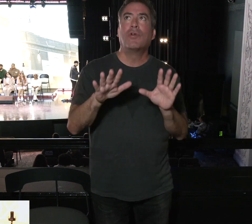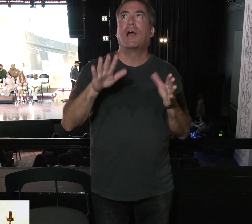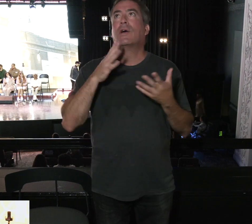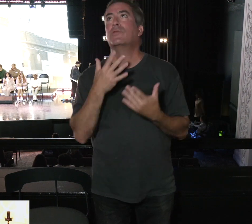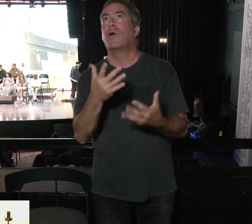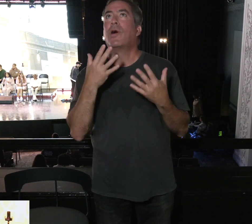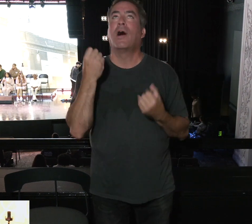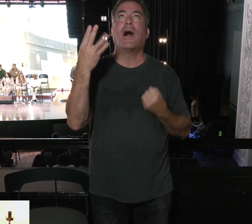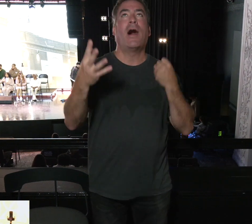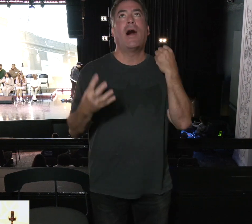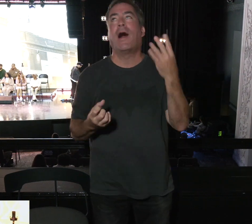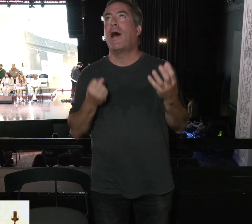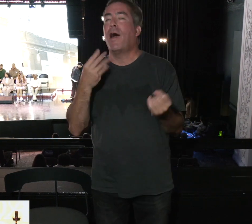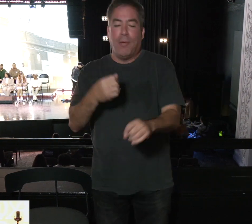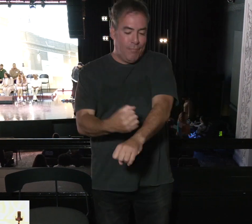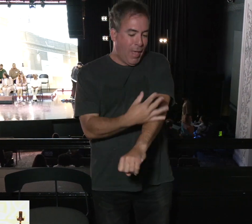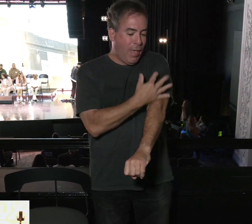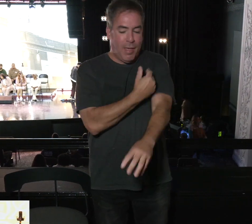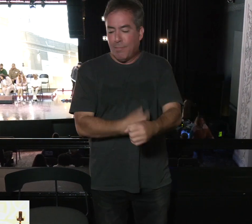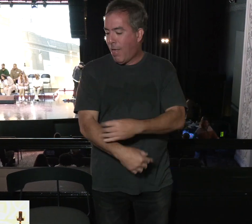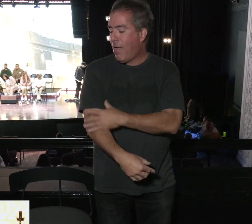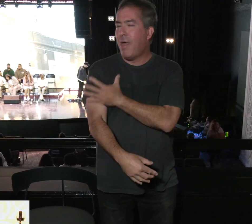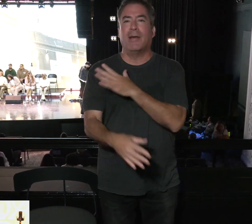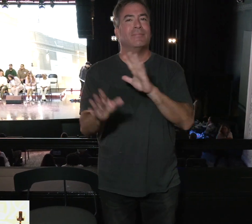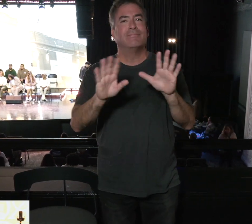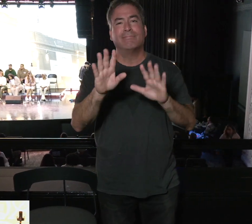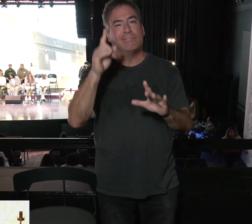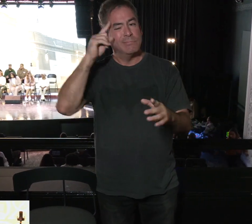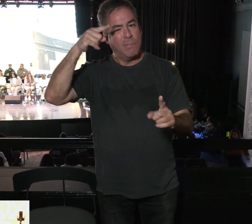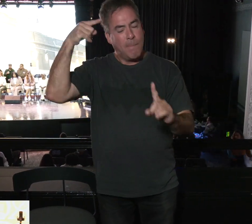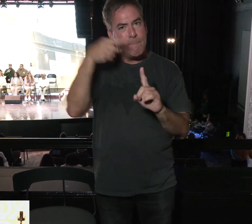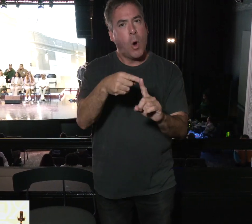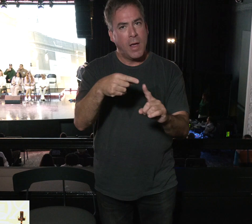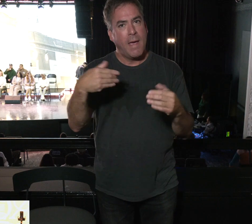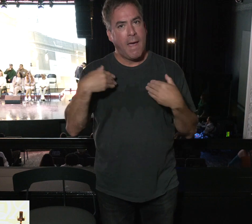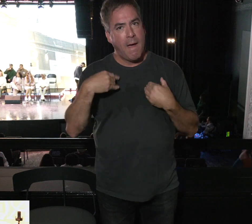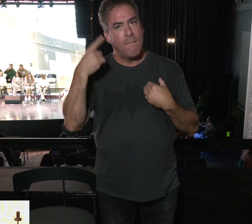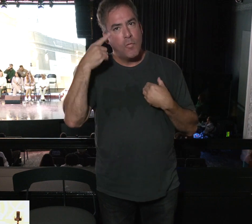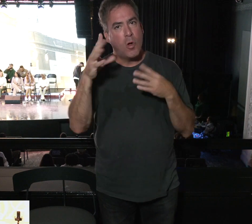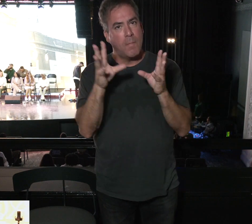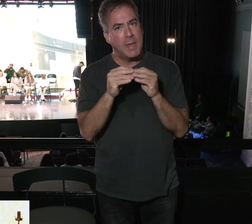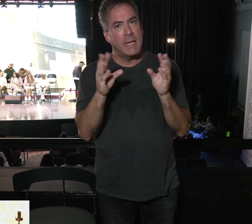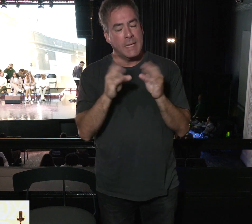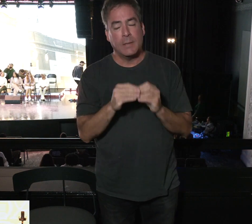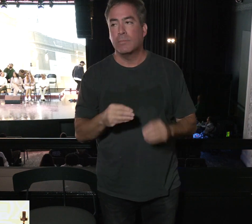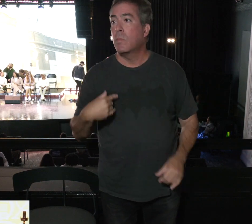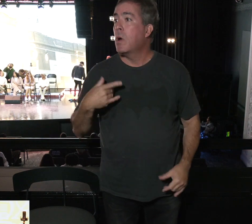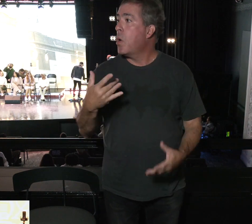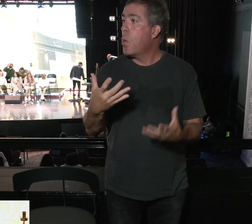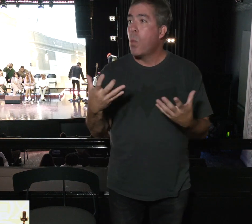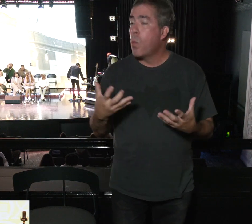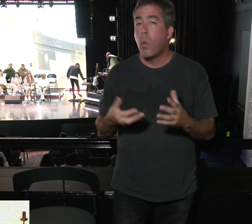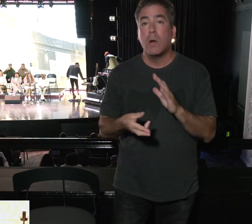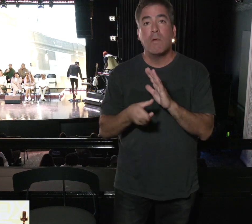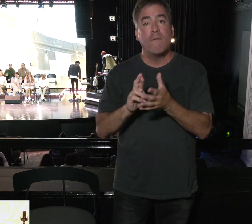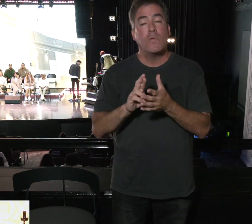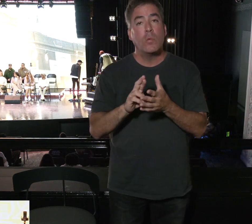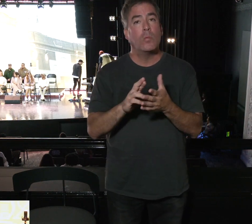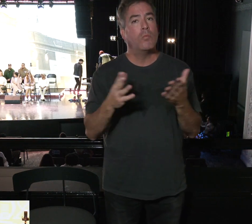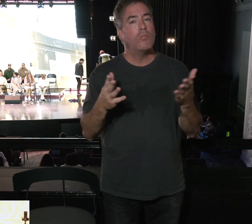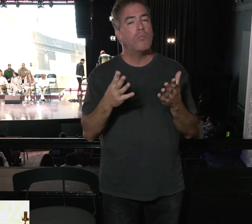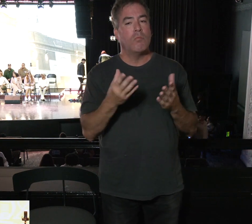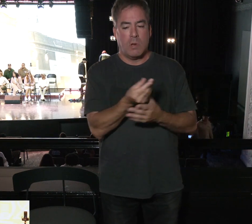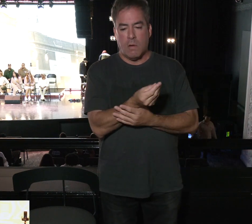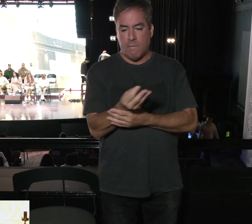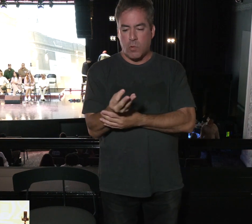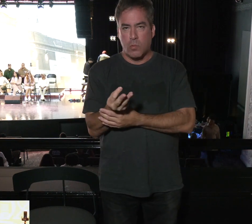or to have goosebumps or anything, like there's a purpose to the meeting. And so I wanted to go through, we wanted to go